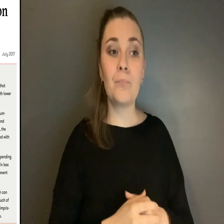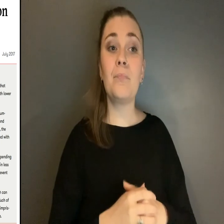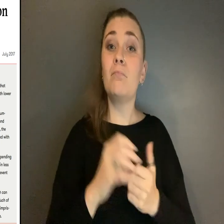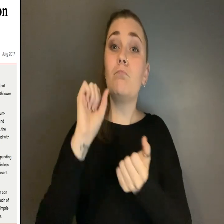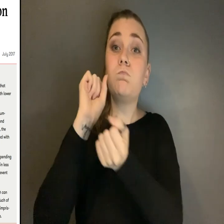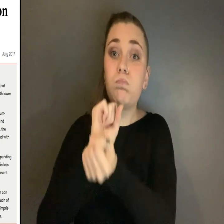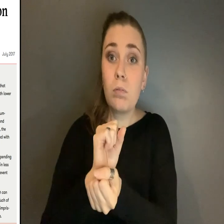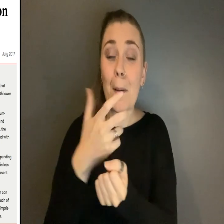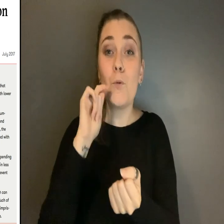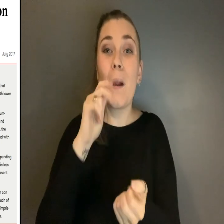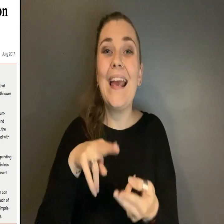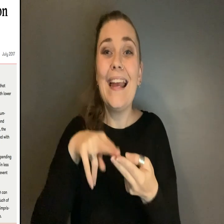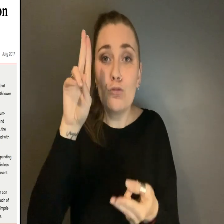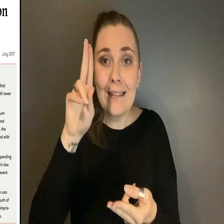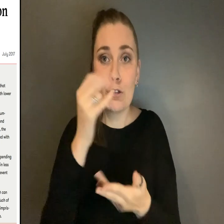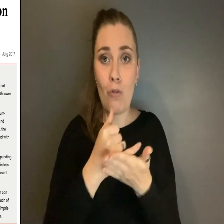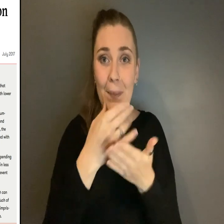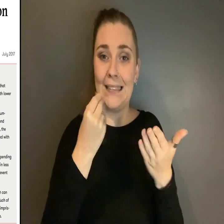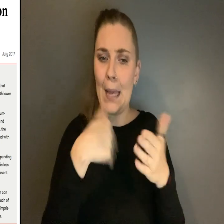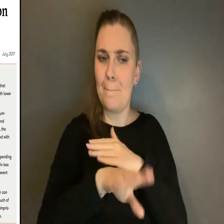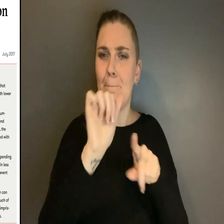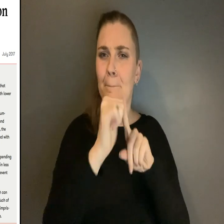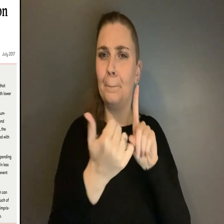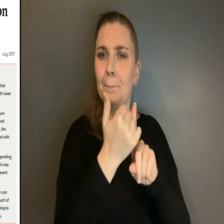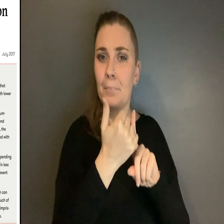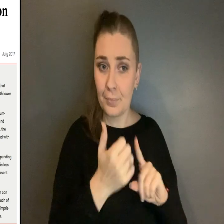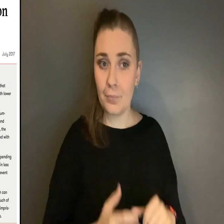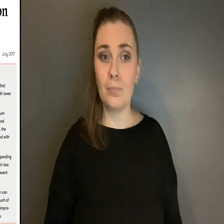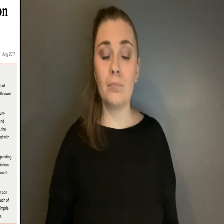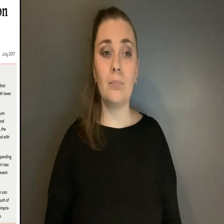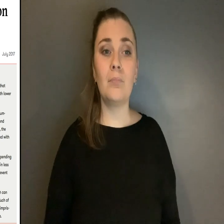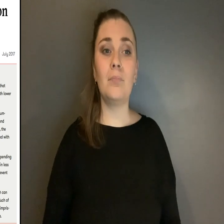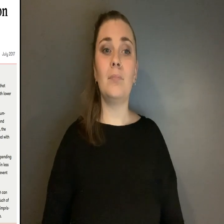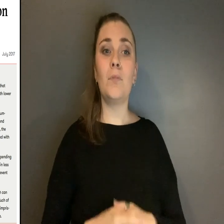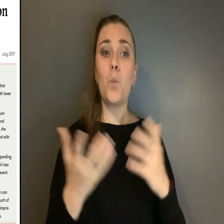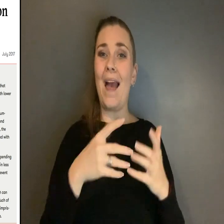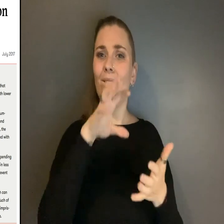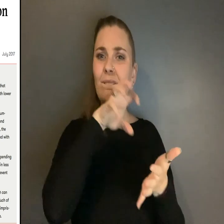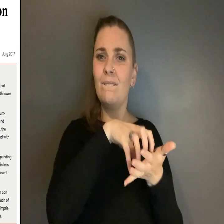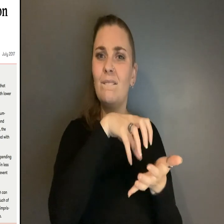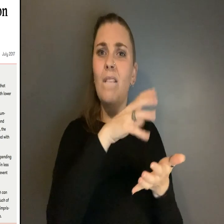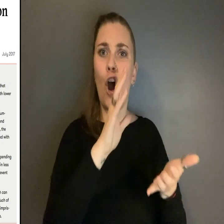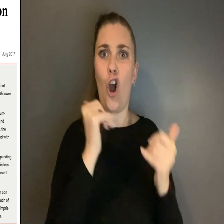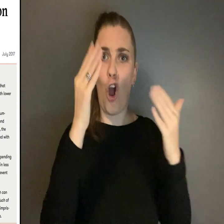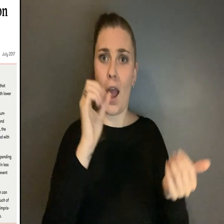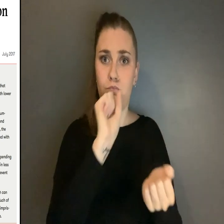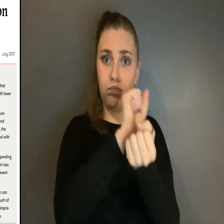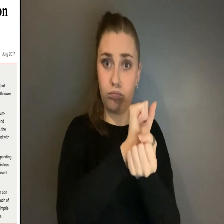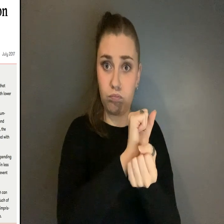increase crime in certain circumstances In states with high incarceration rates and neighborhoods with